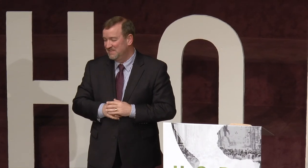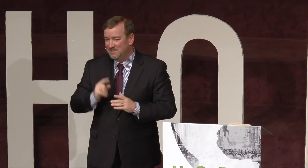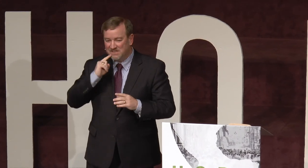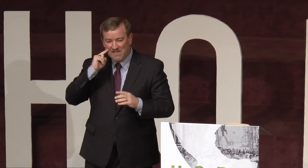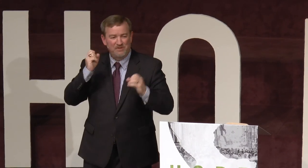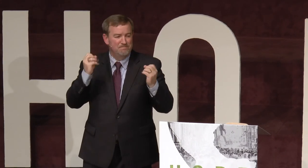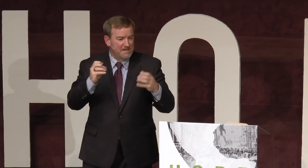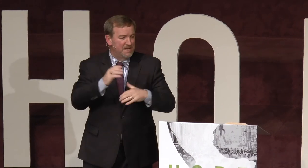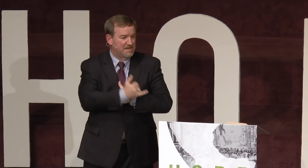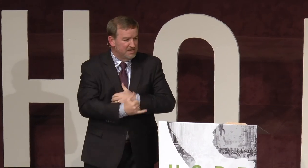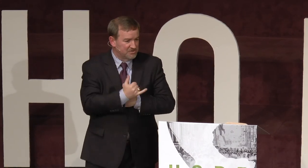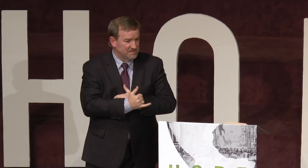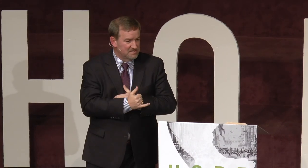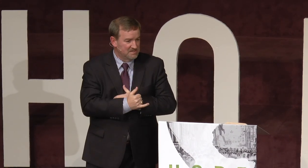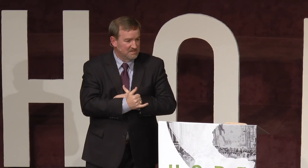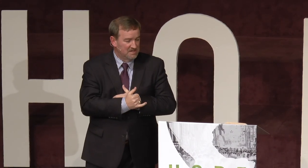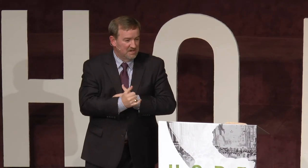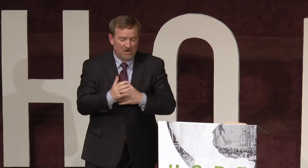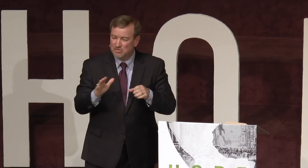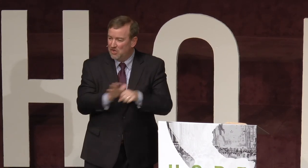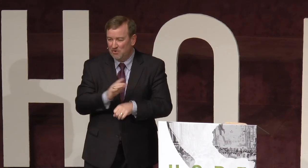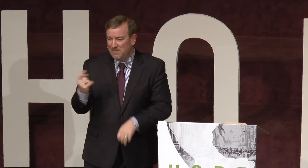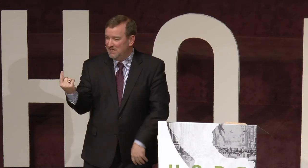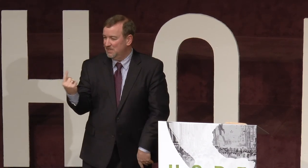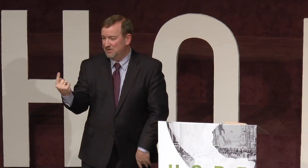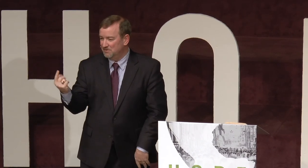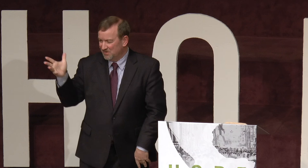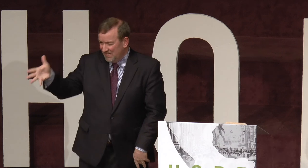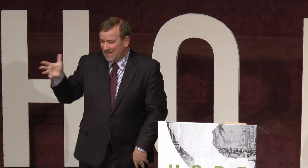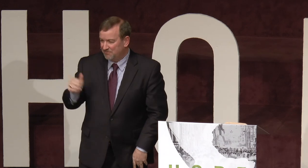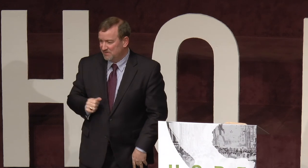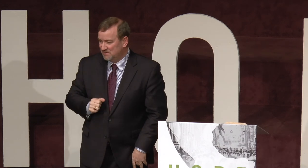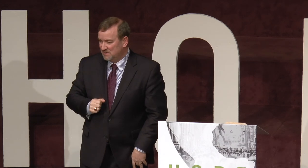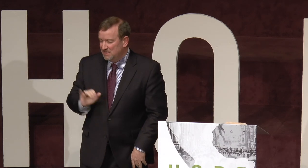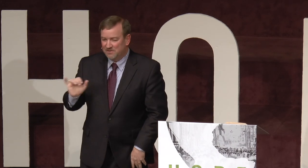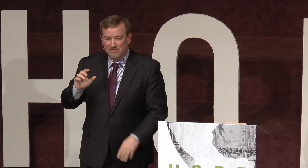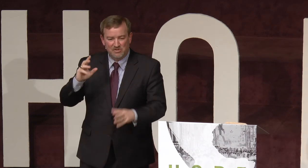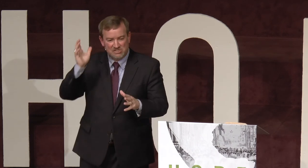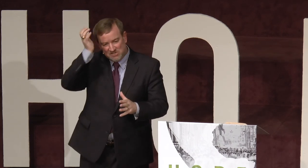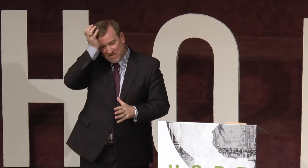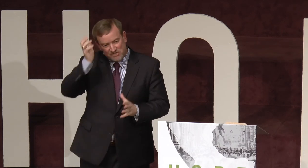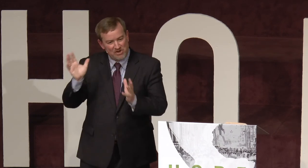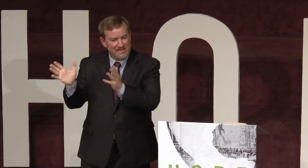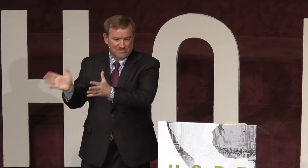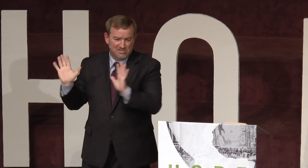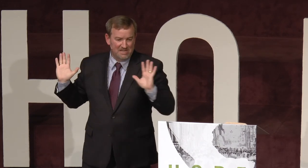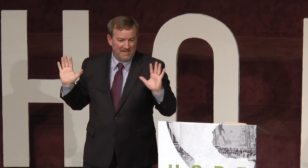The deaf in many, many countries are totally alone. They're left. They're considered like trash. They're just left.